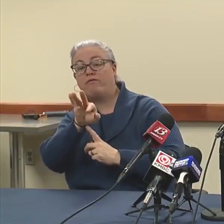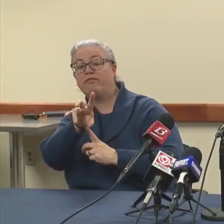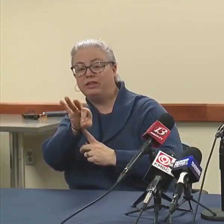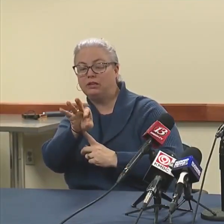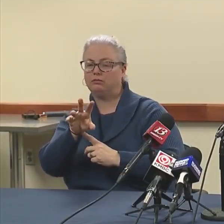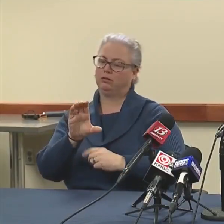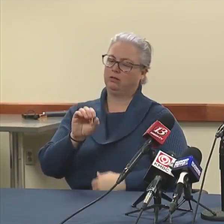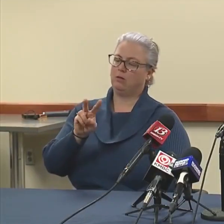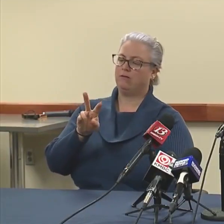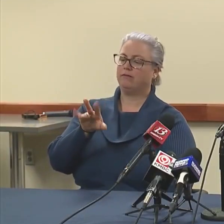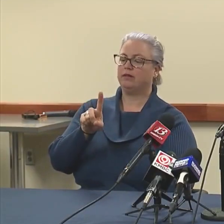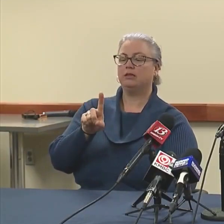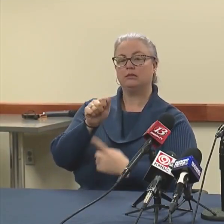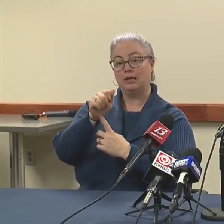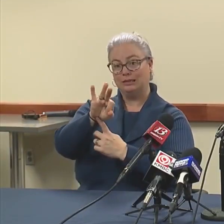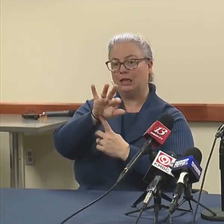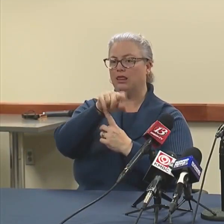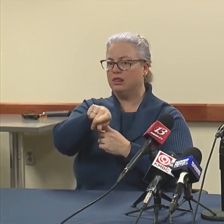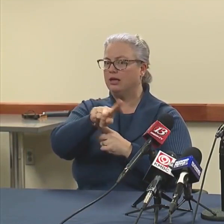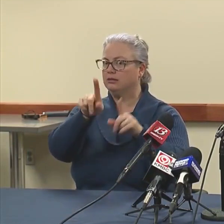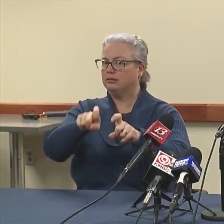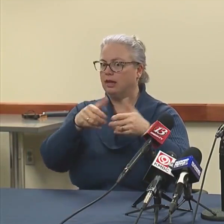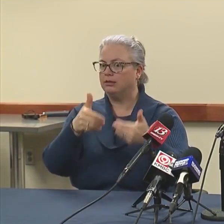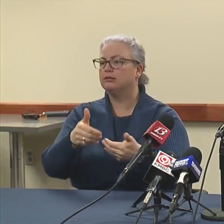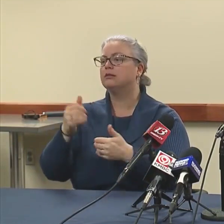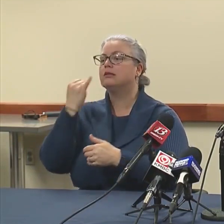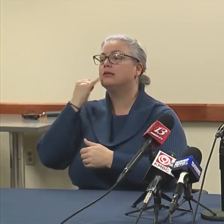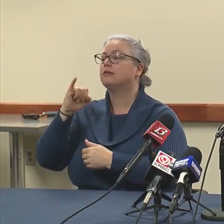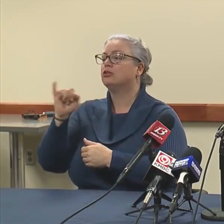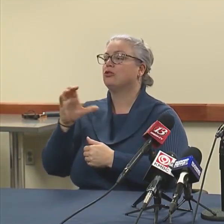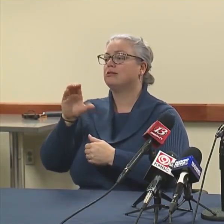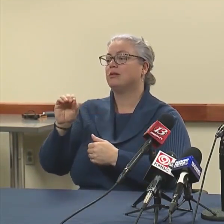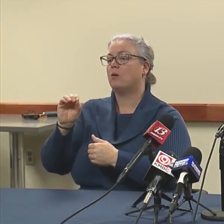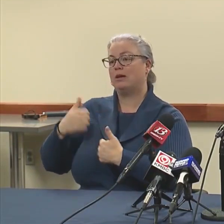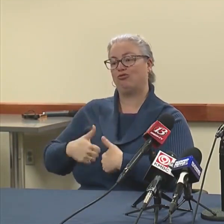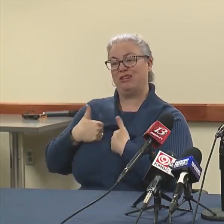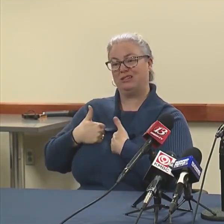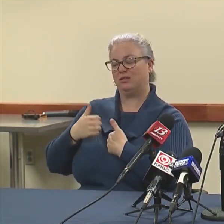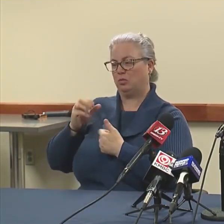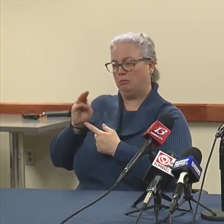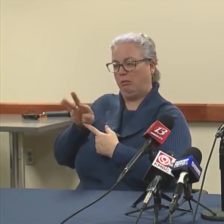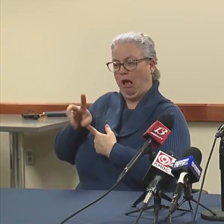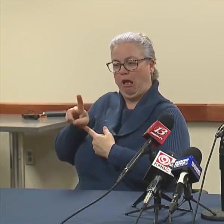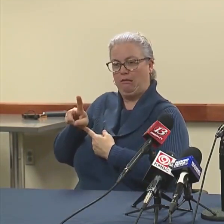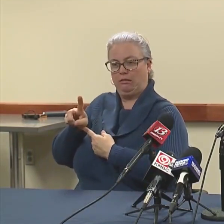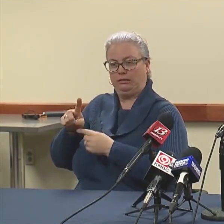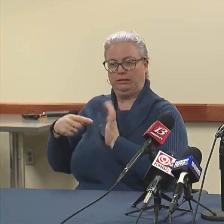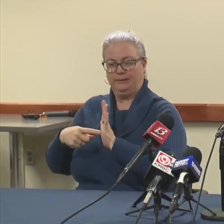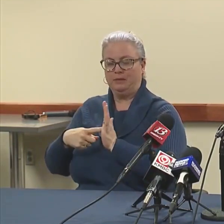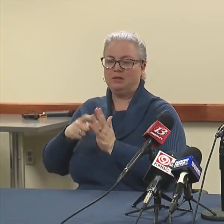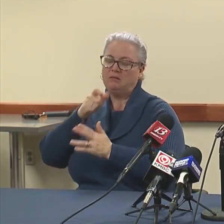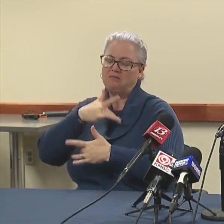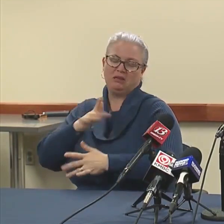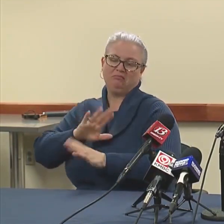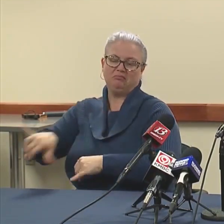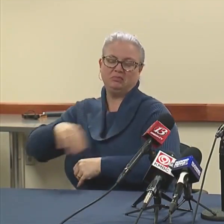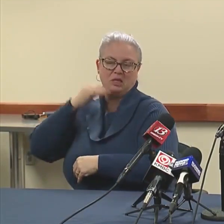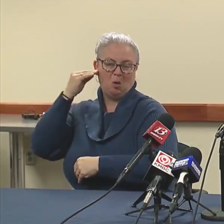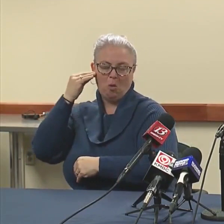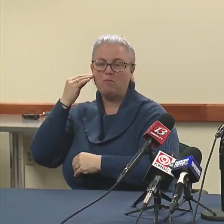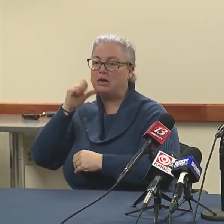That means that Johnson County residents with mild symptoms that they would not normally seek health care for